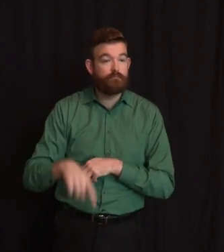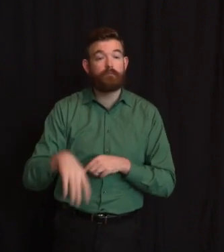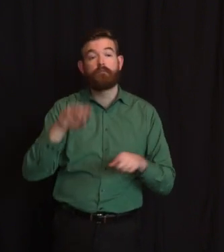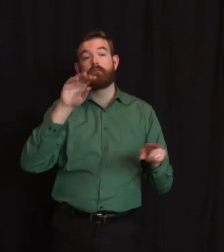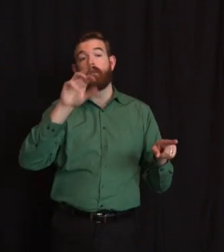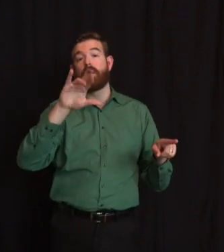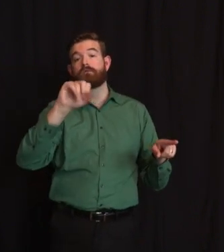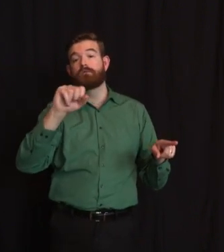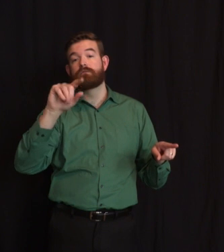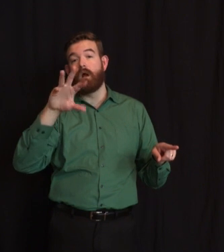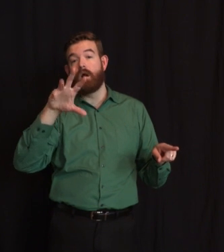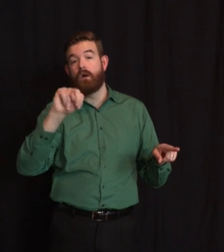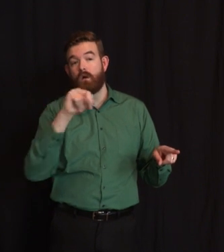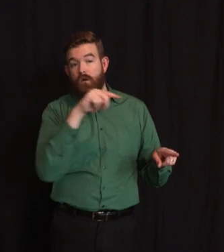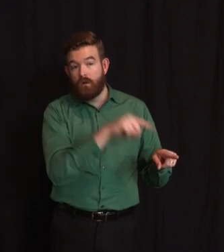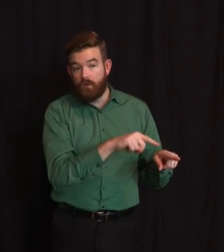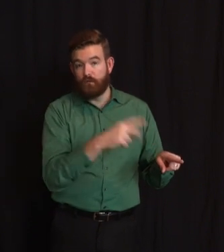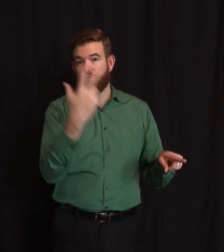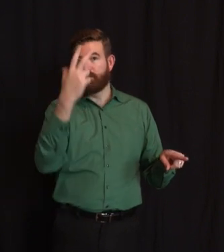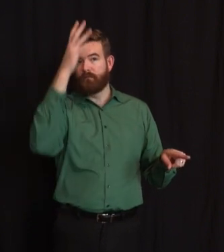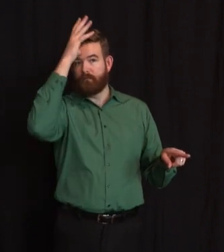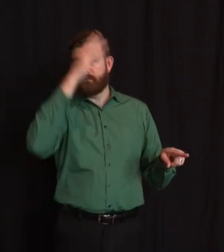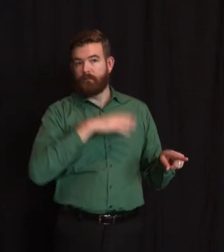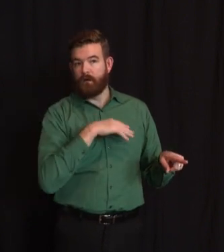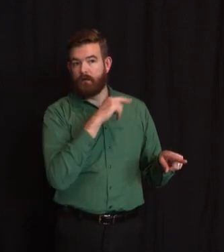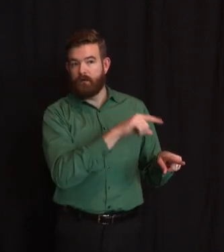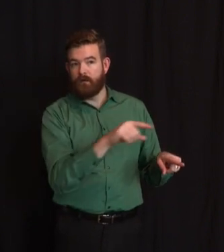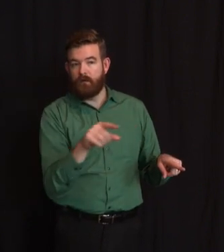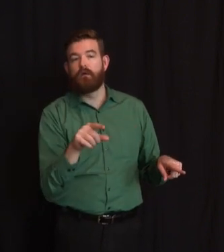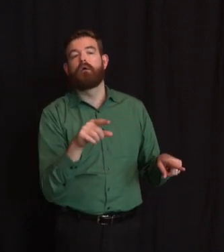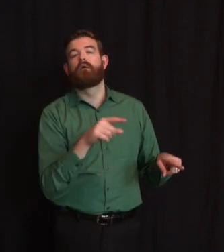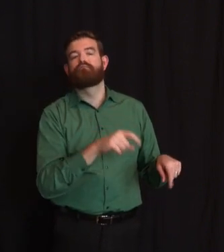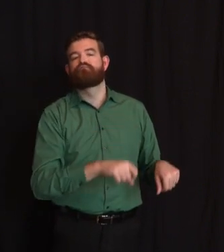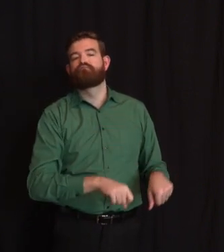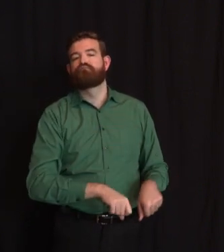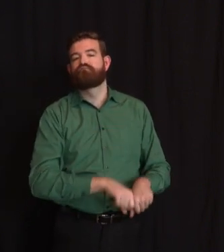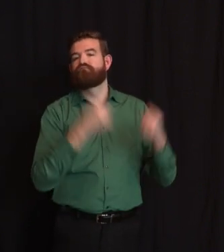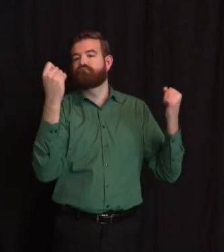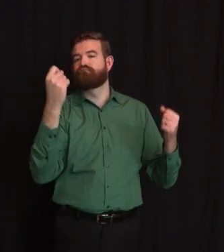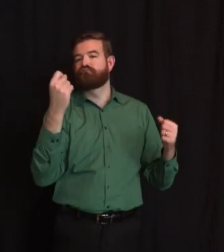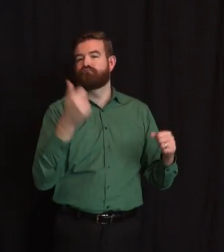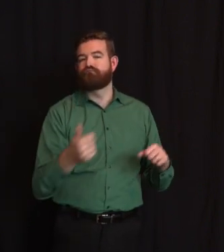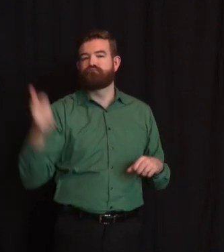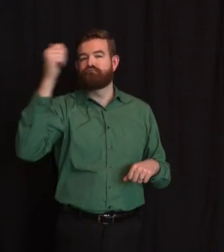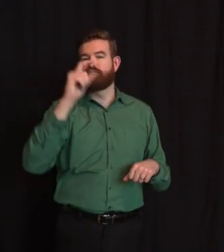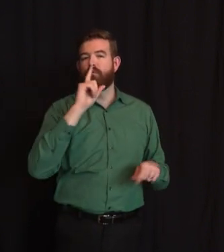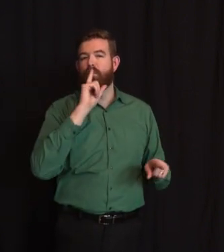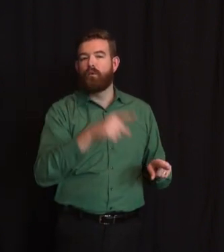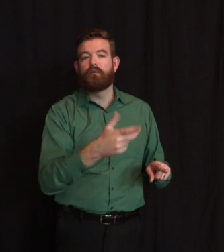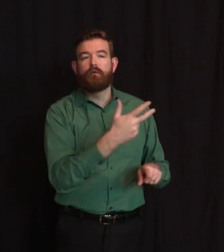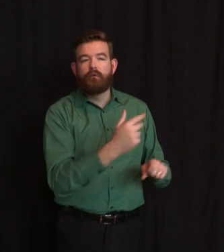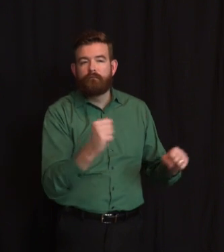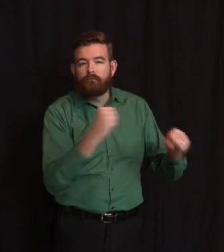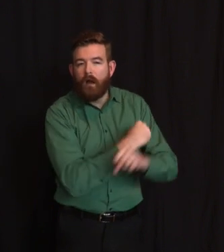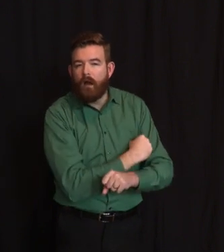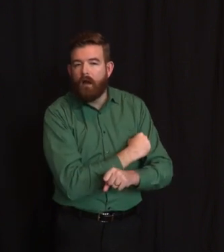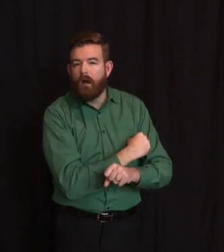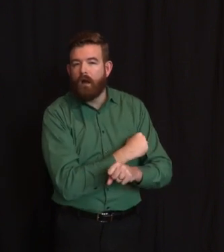EO violation. They were actually fighting during a small social gathering. In South Brunswick, a woman was